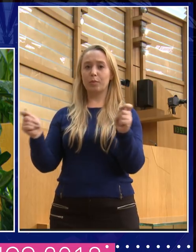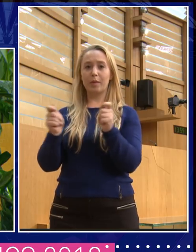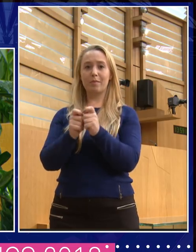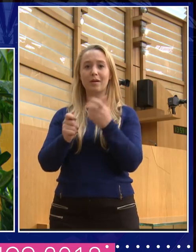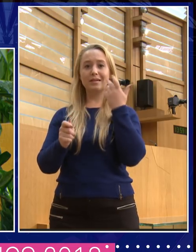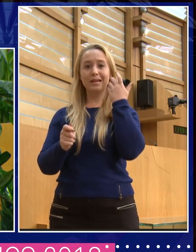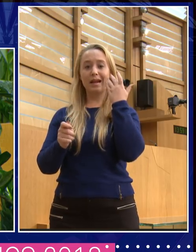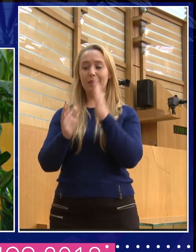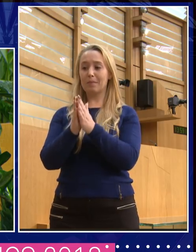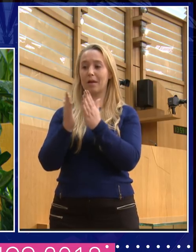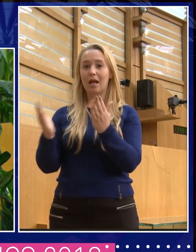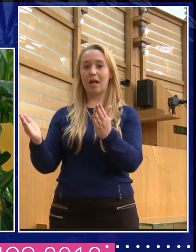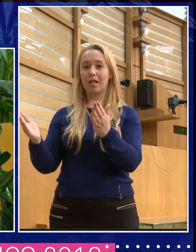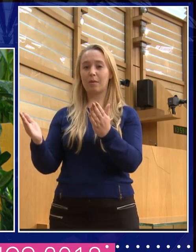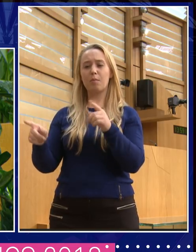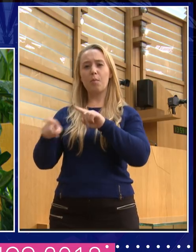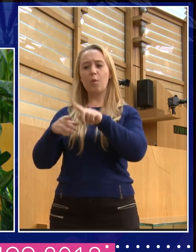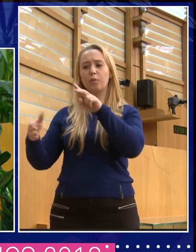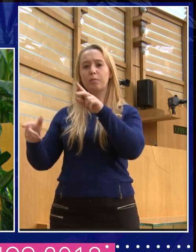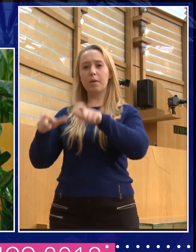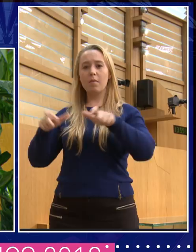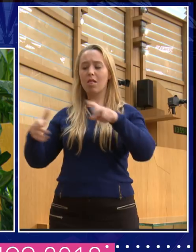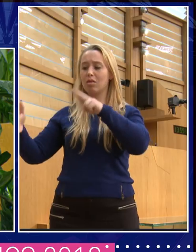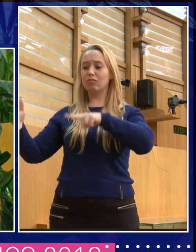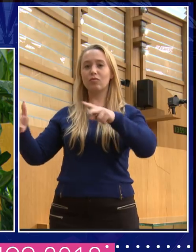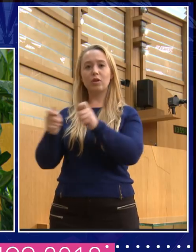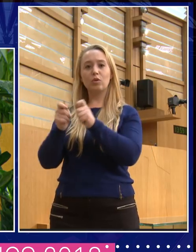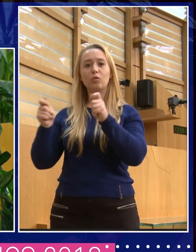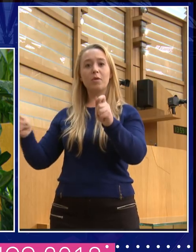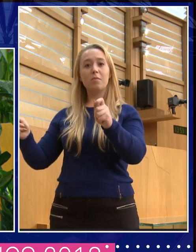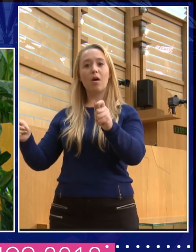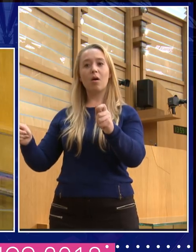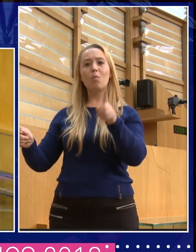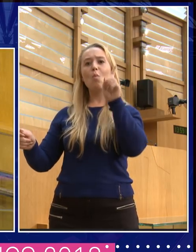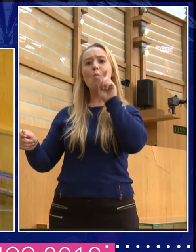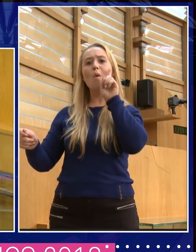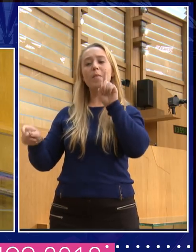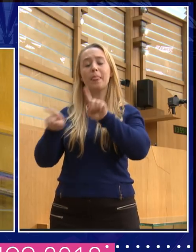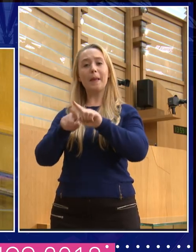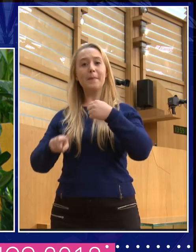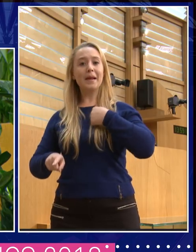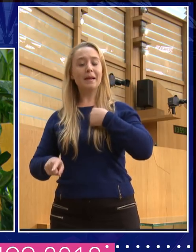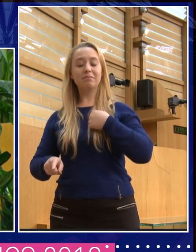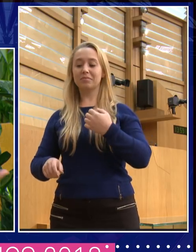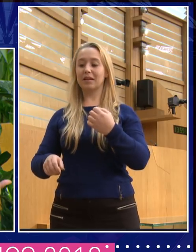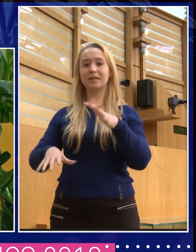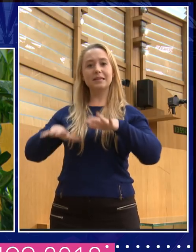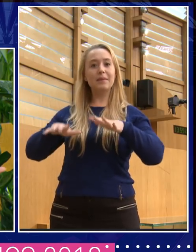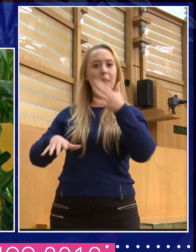readership was actually women of my age who didn't like this idiot saying that about somebody who they felt